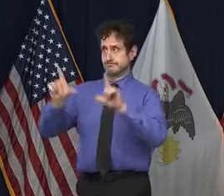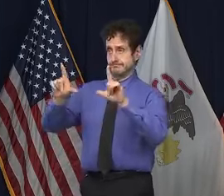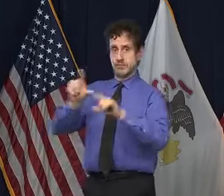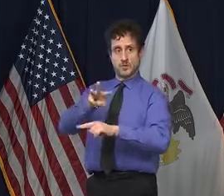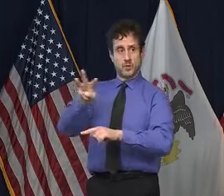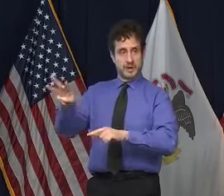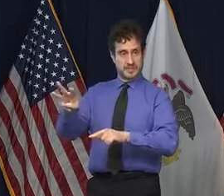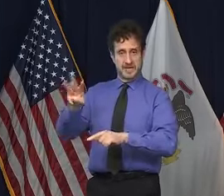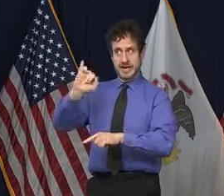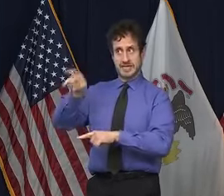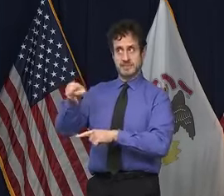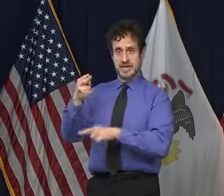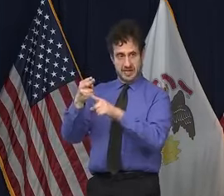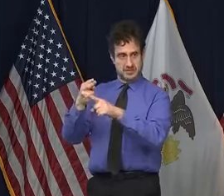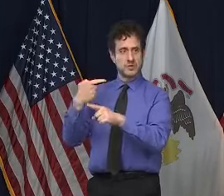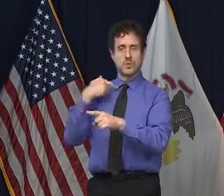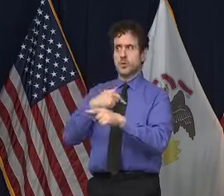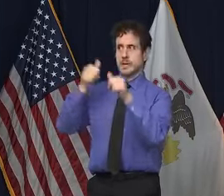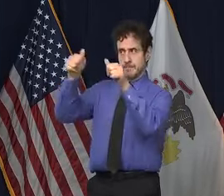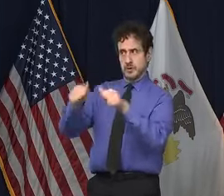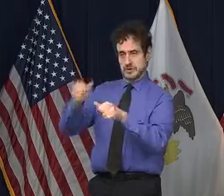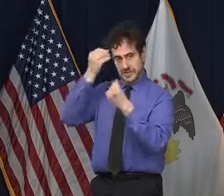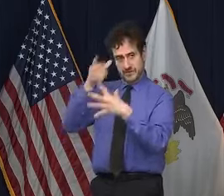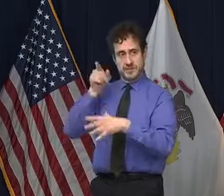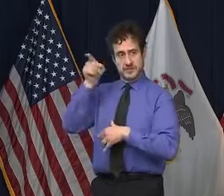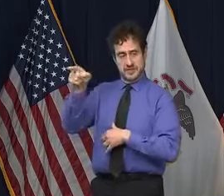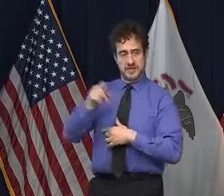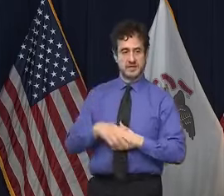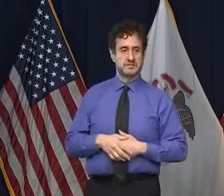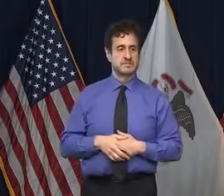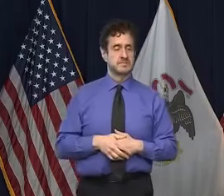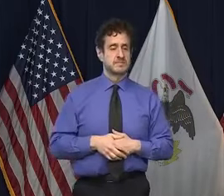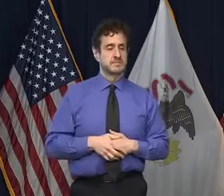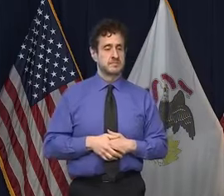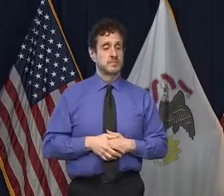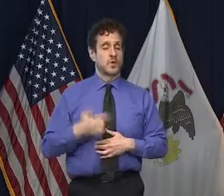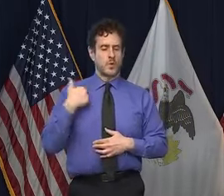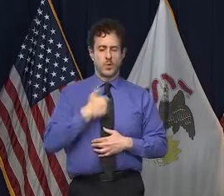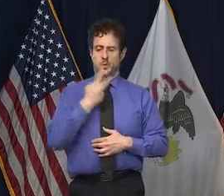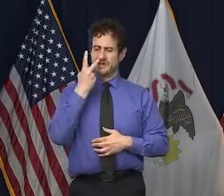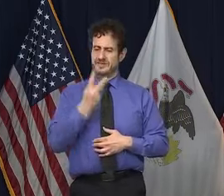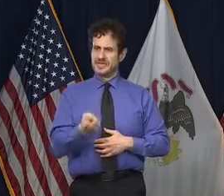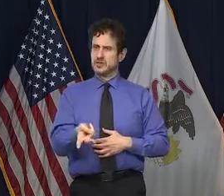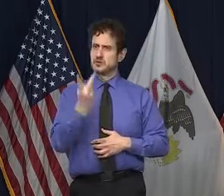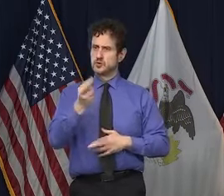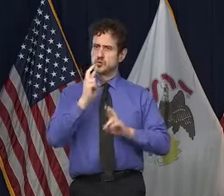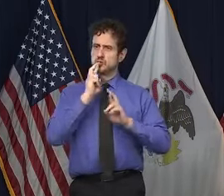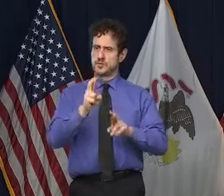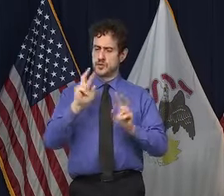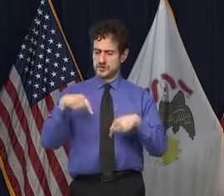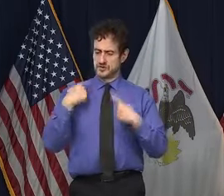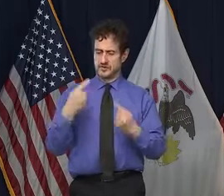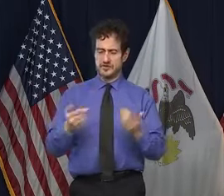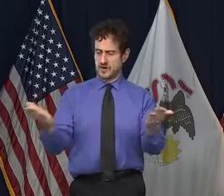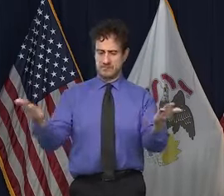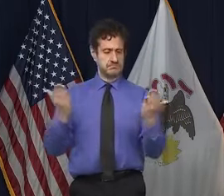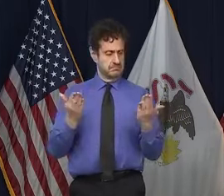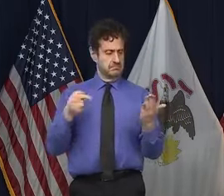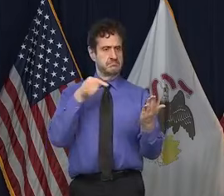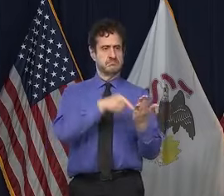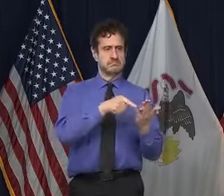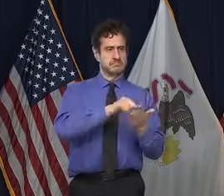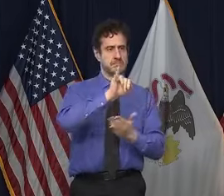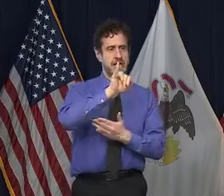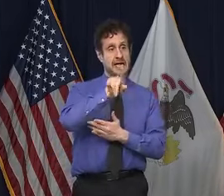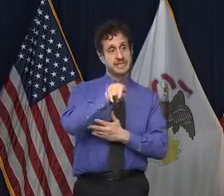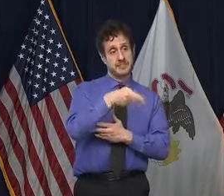online. Two reports so far have been issued. I think you're probably aware. One is the IDPH